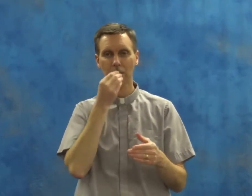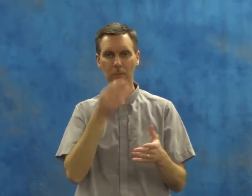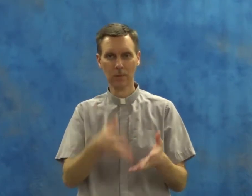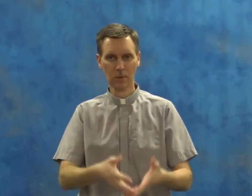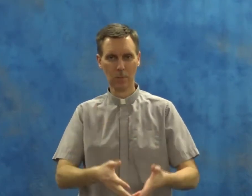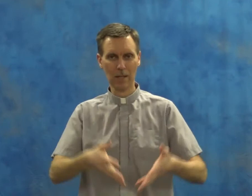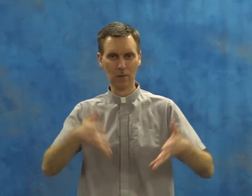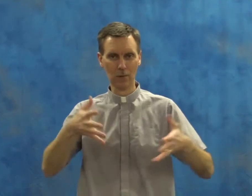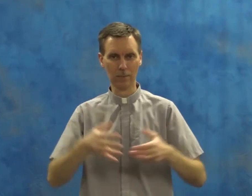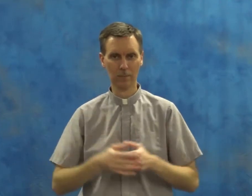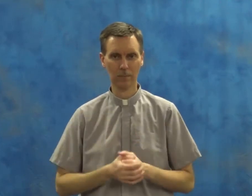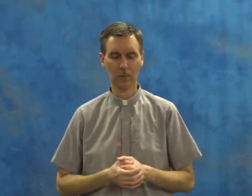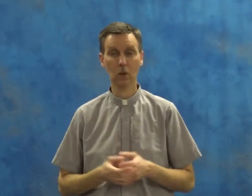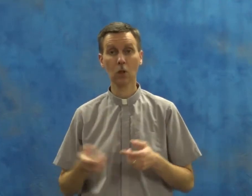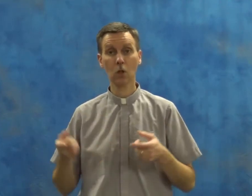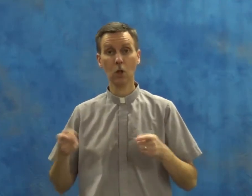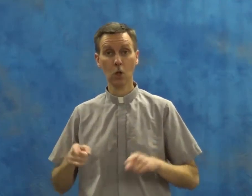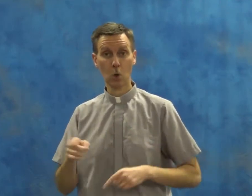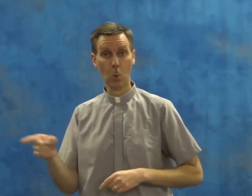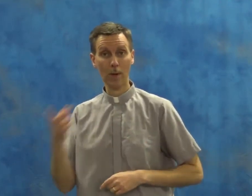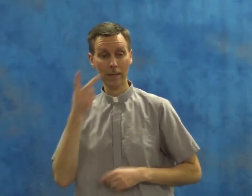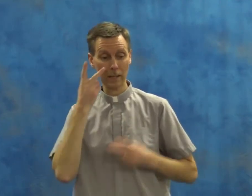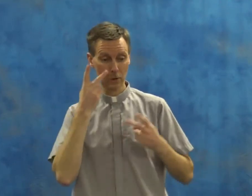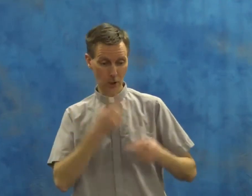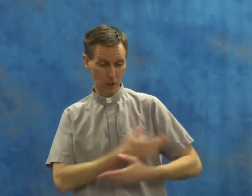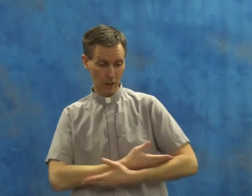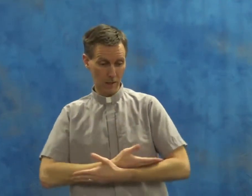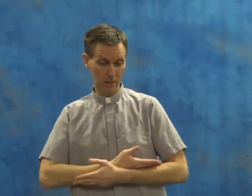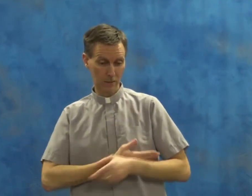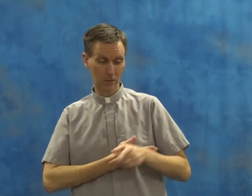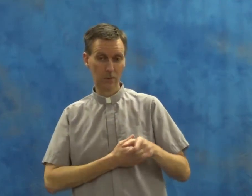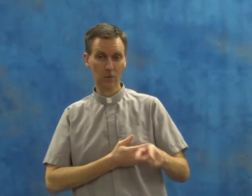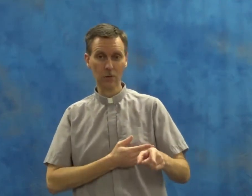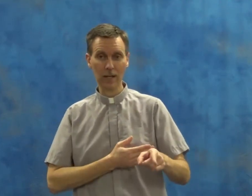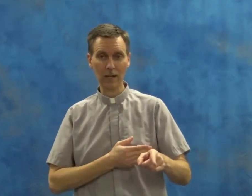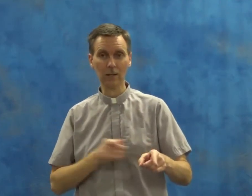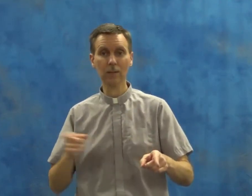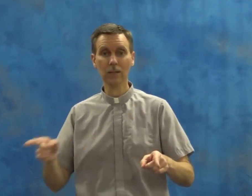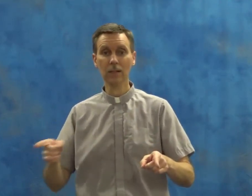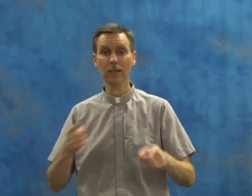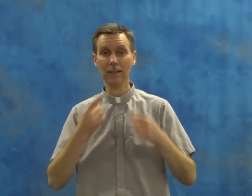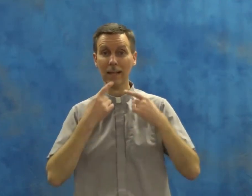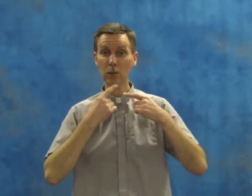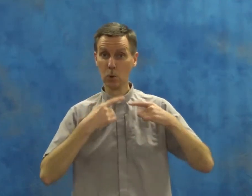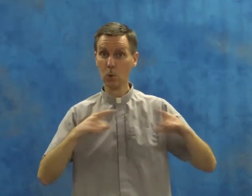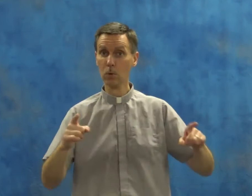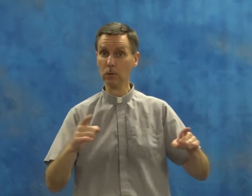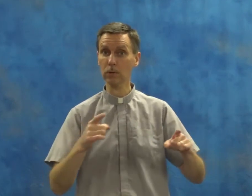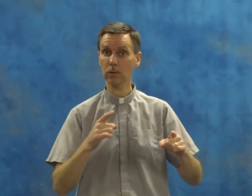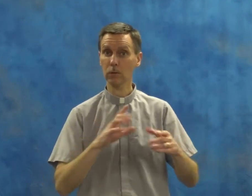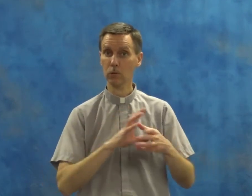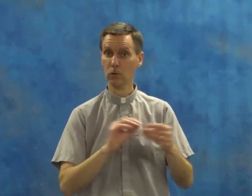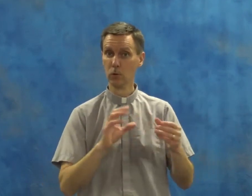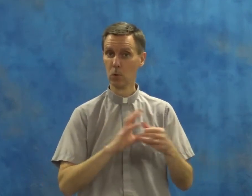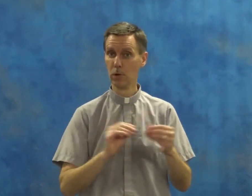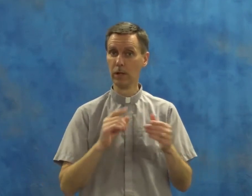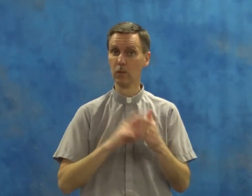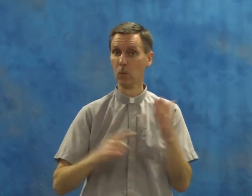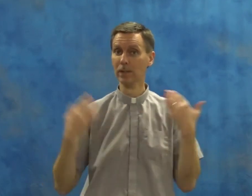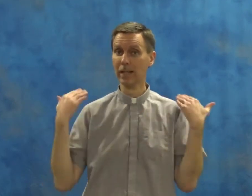the manger. When they saw the child, they told the story of what the